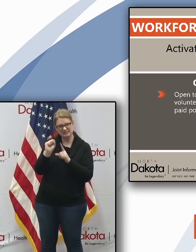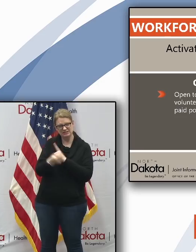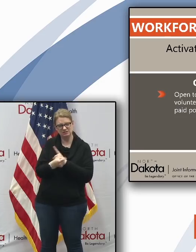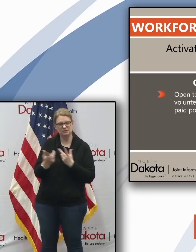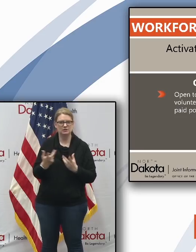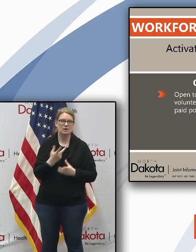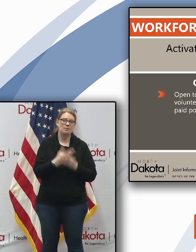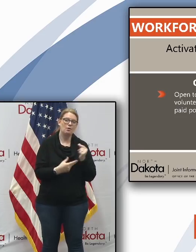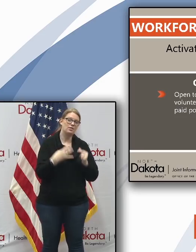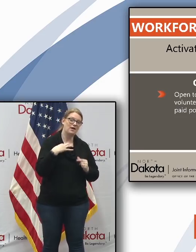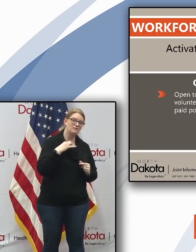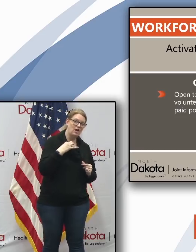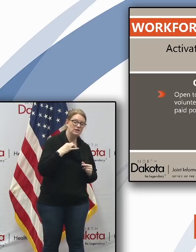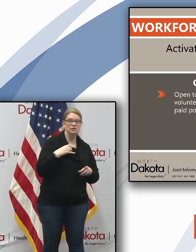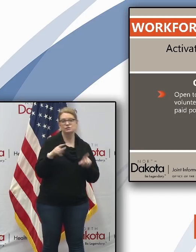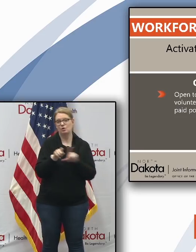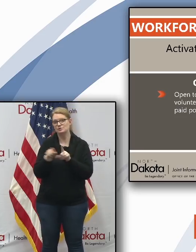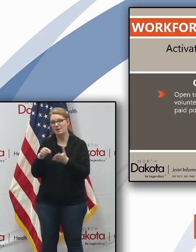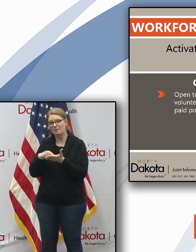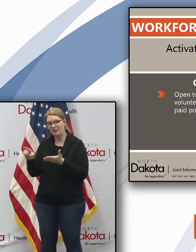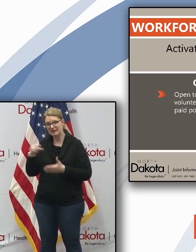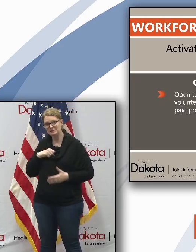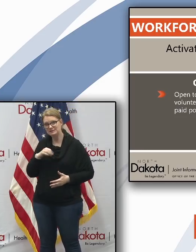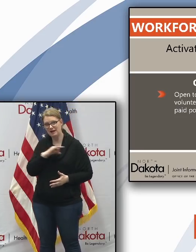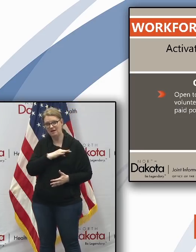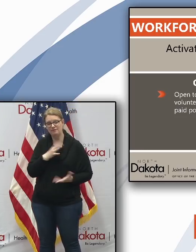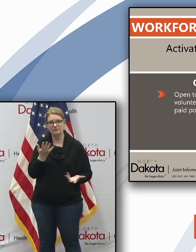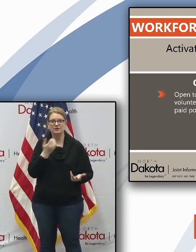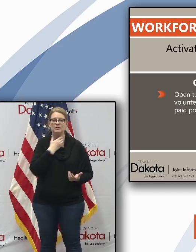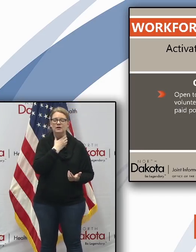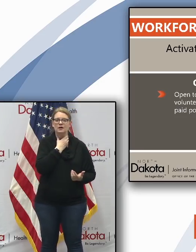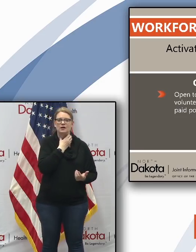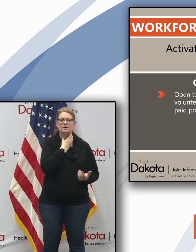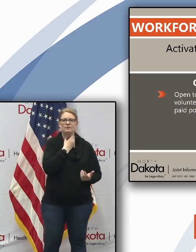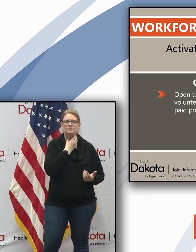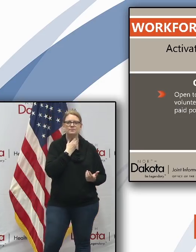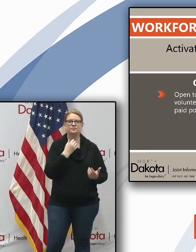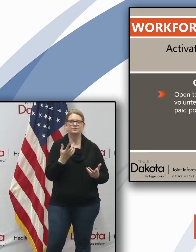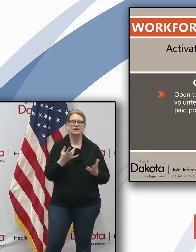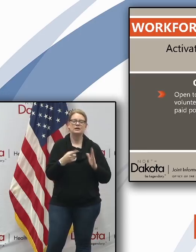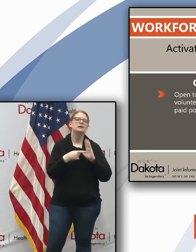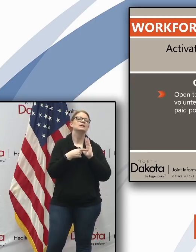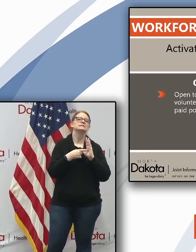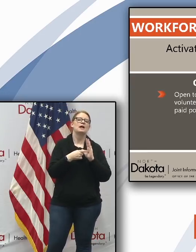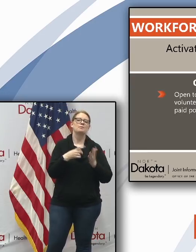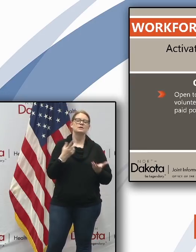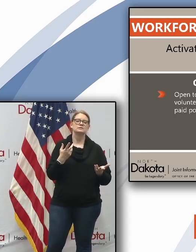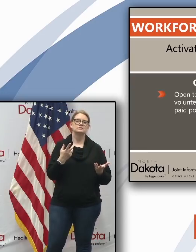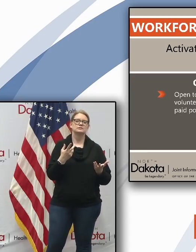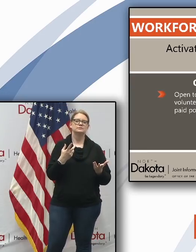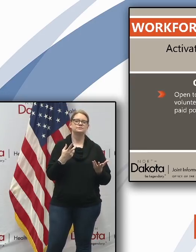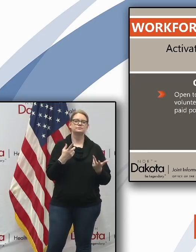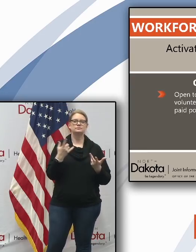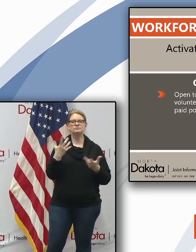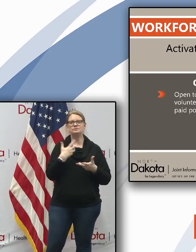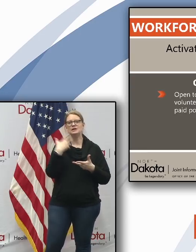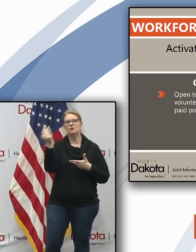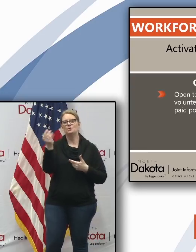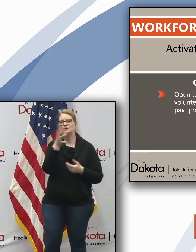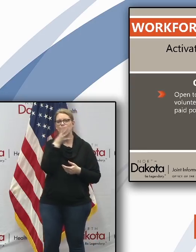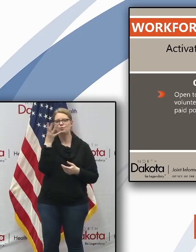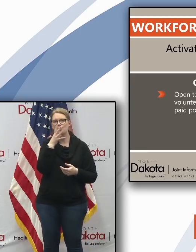looking for both volunteers and paid staff and the examples that have come up today again when we go out into rural north dakota